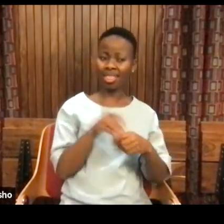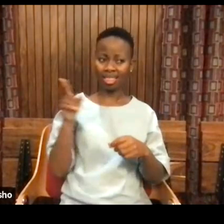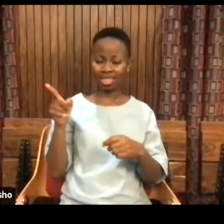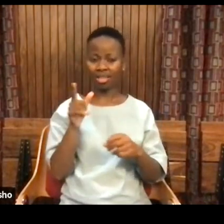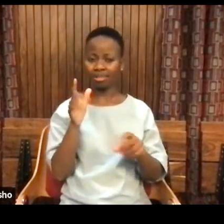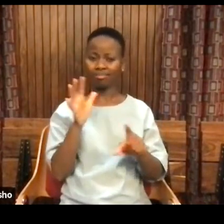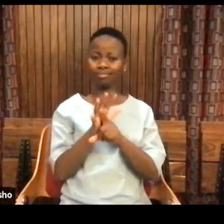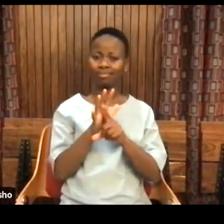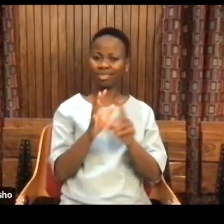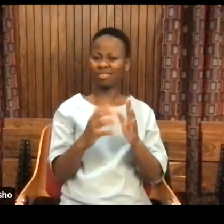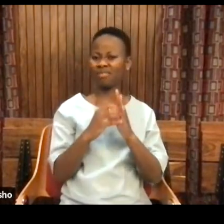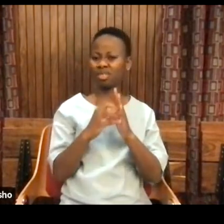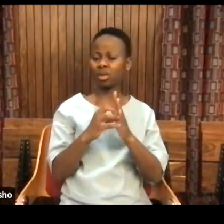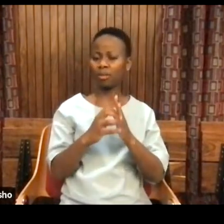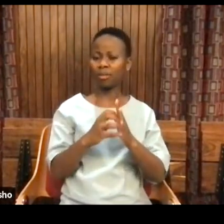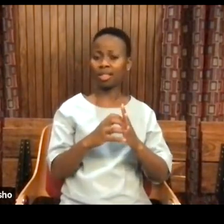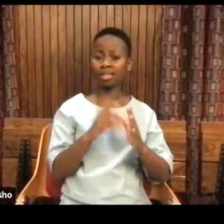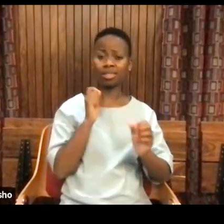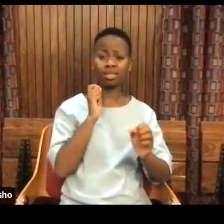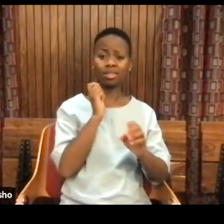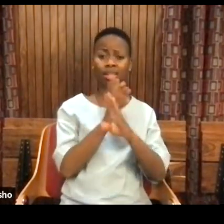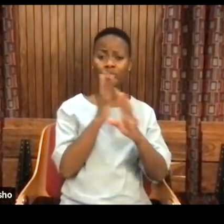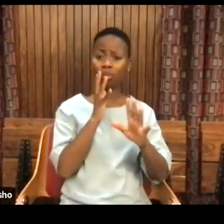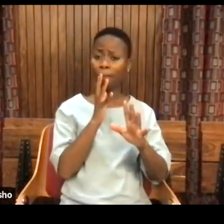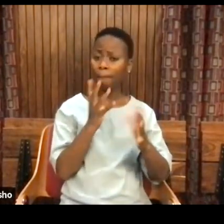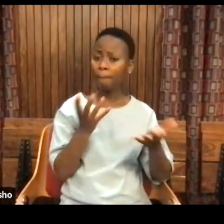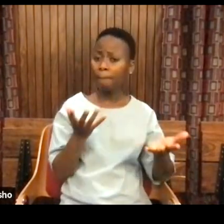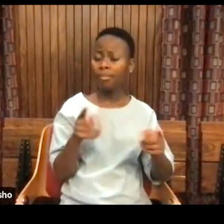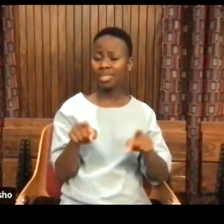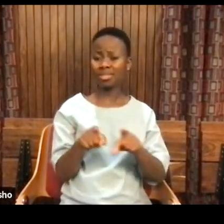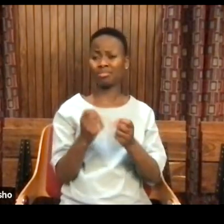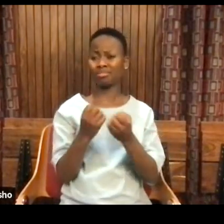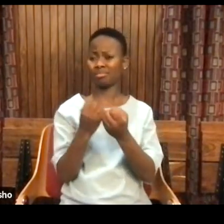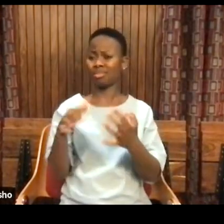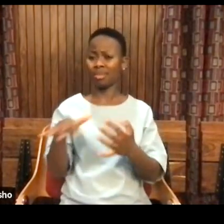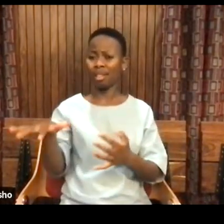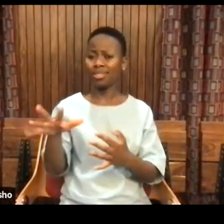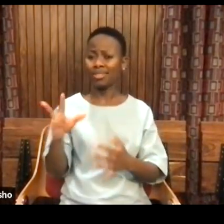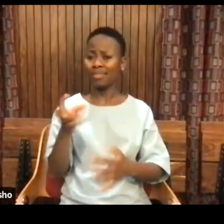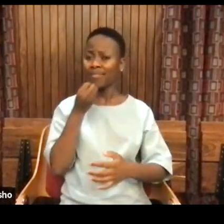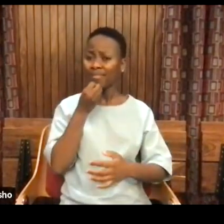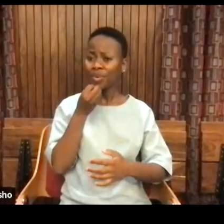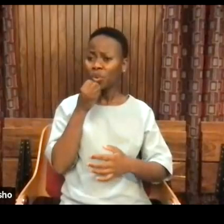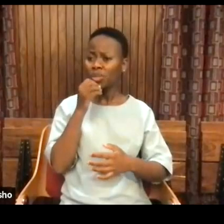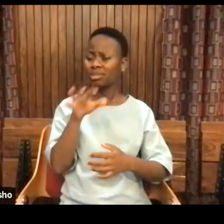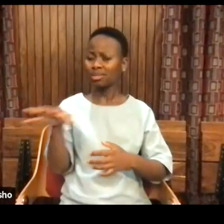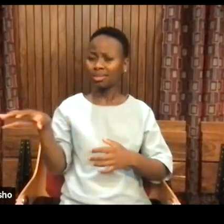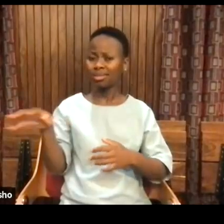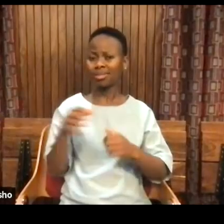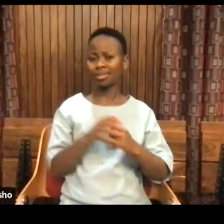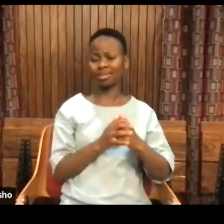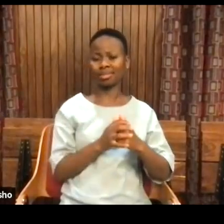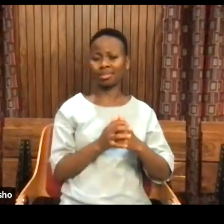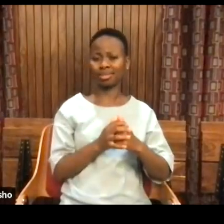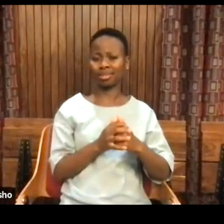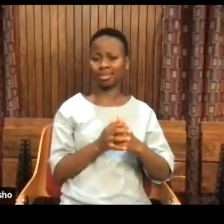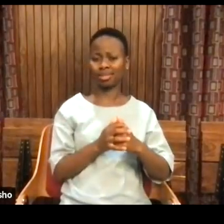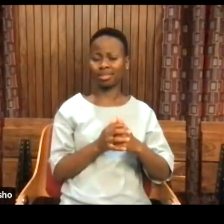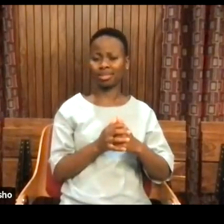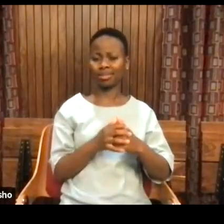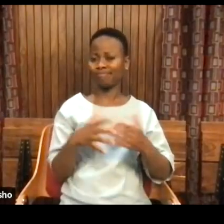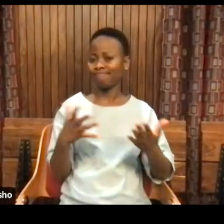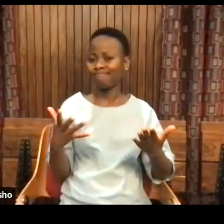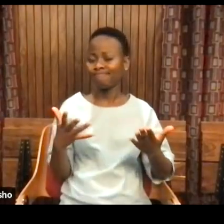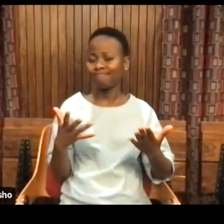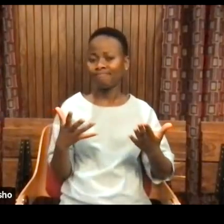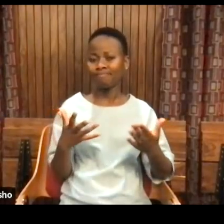townships, you see it in many places, you see it in foods, you see it in what gives you